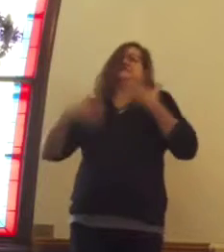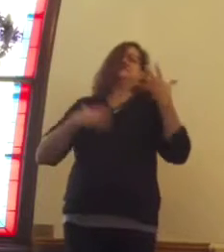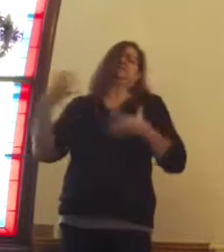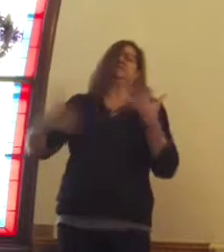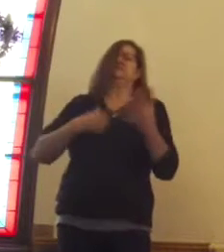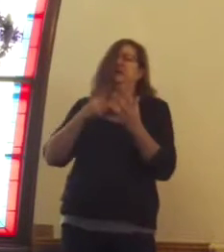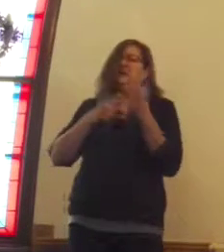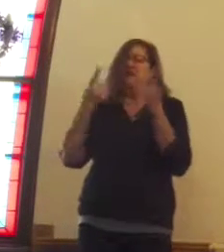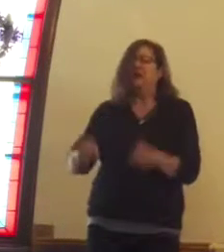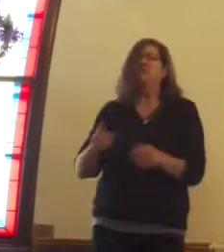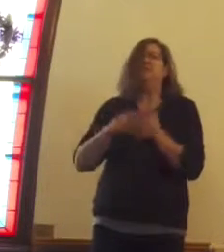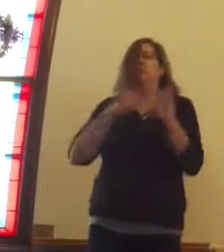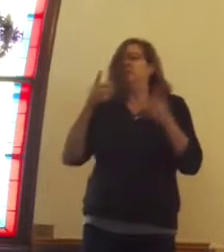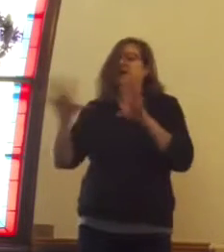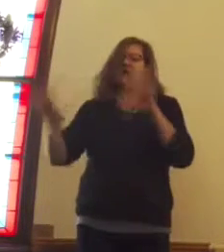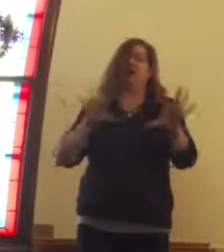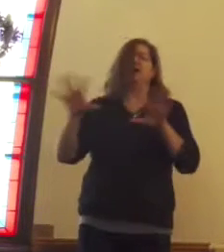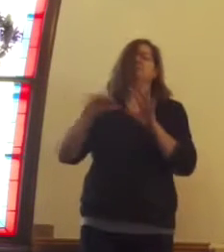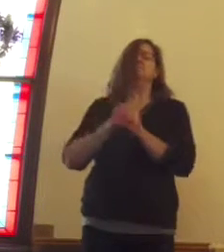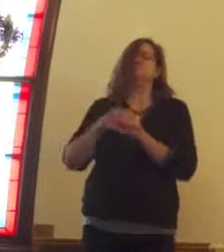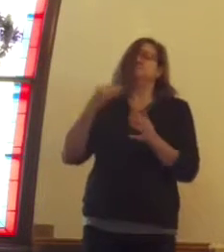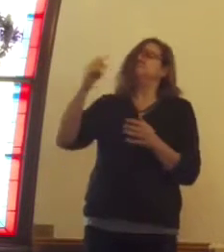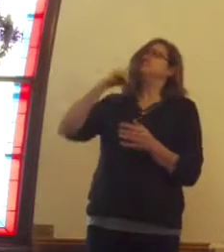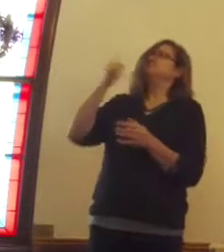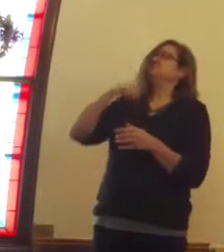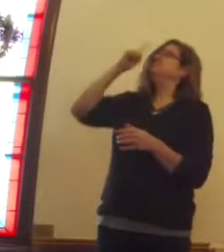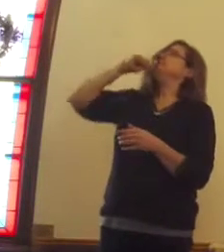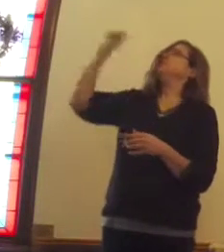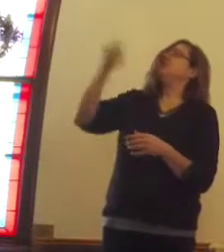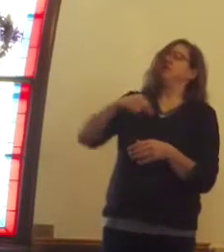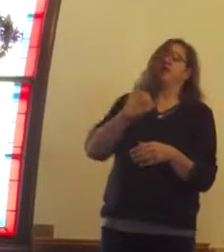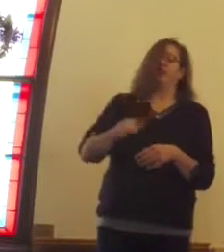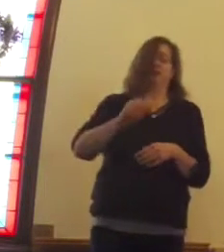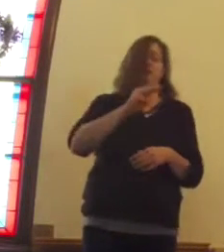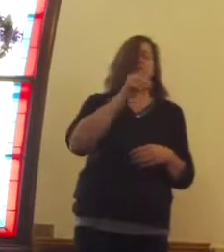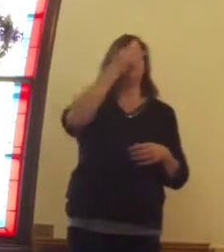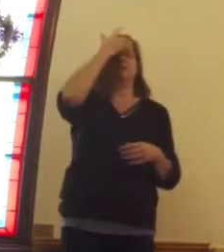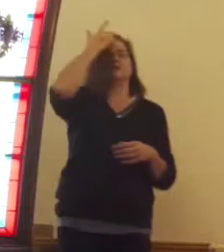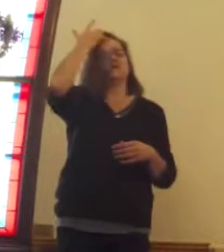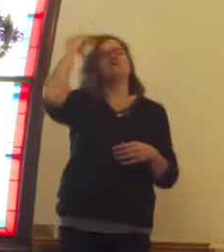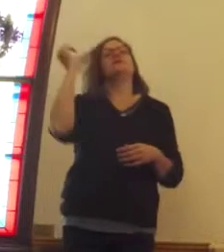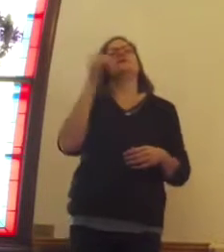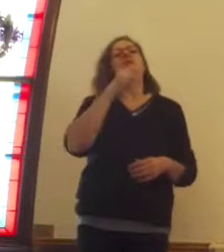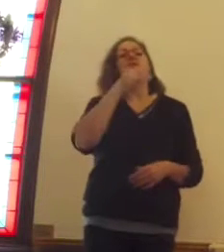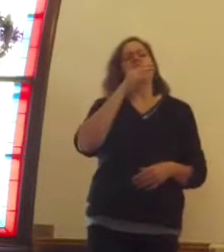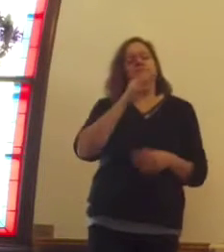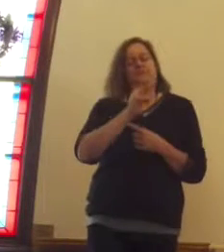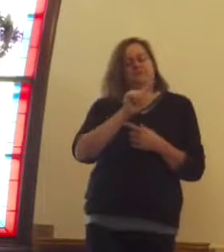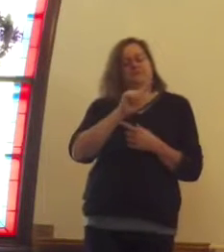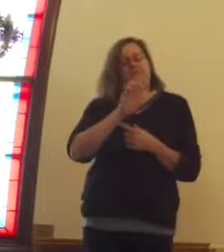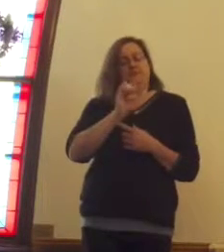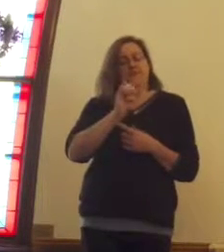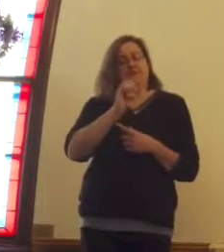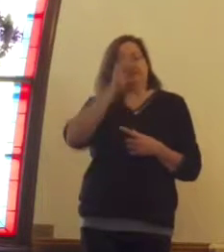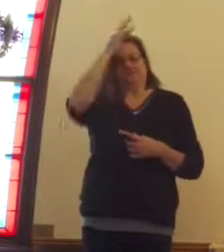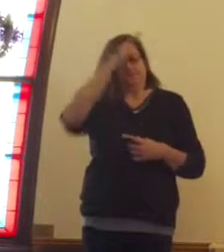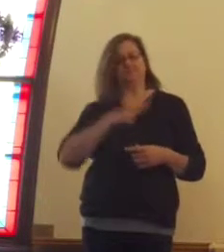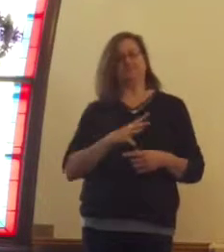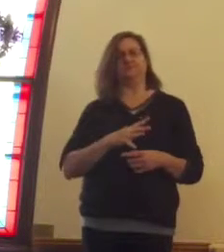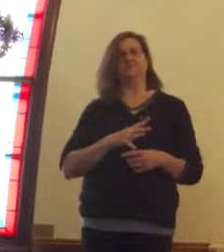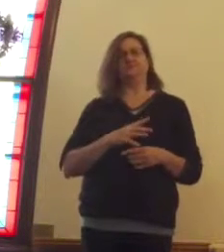orders for any newborn male, let alone Jewish newborn males,